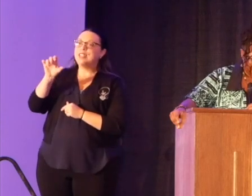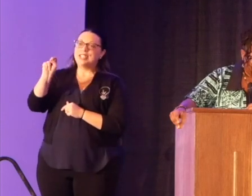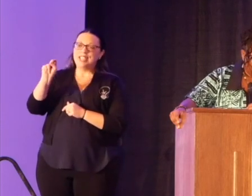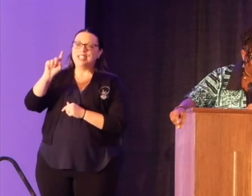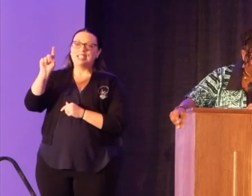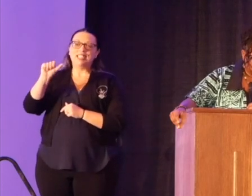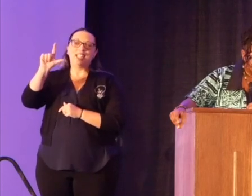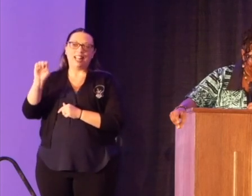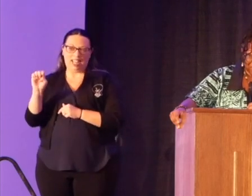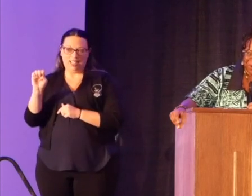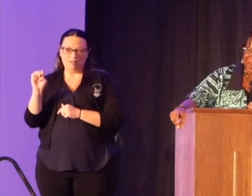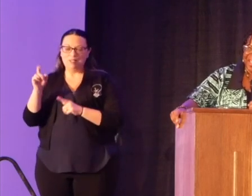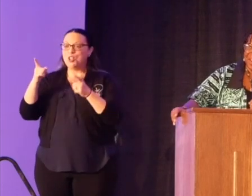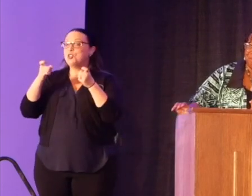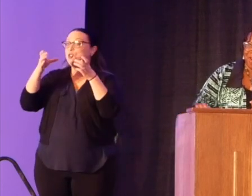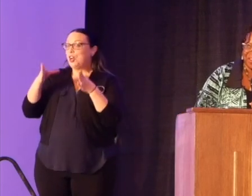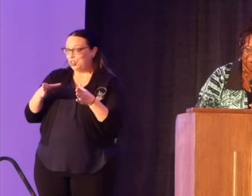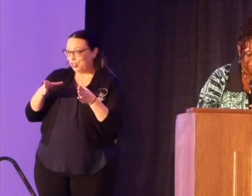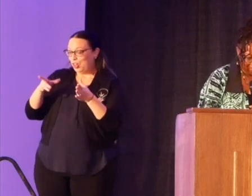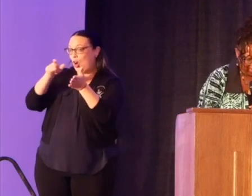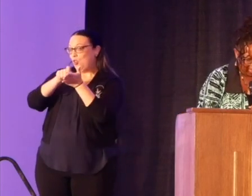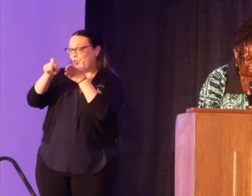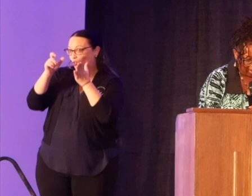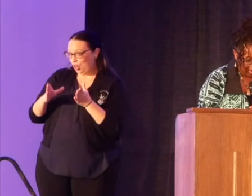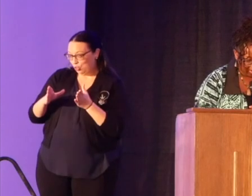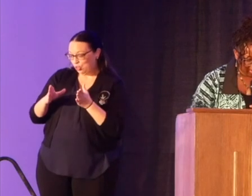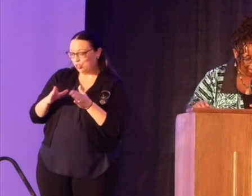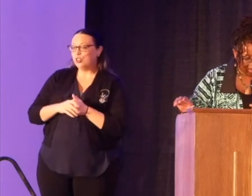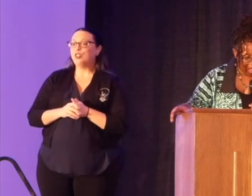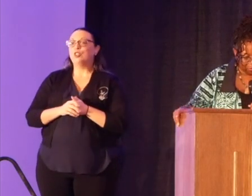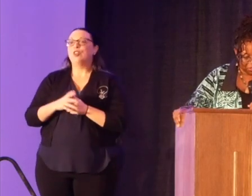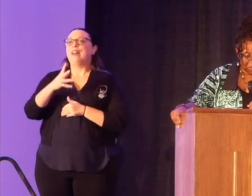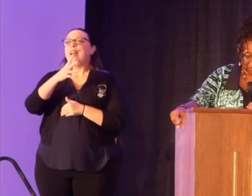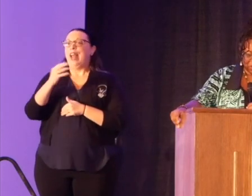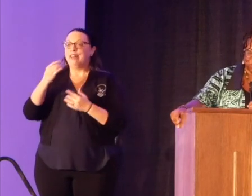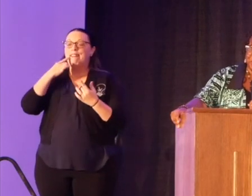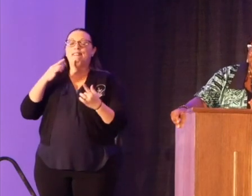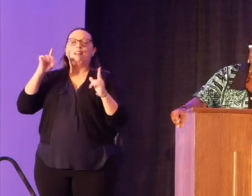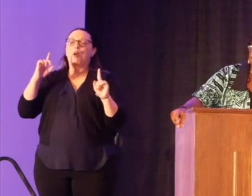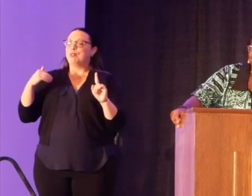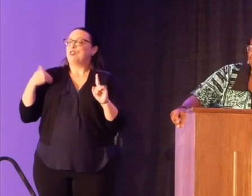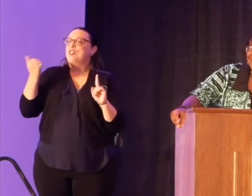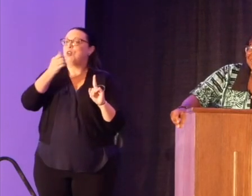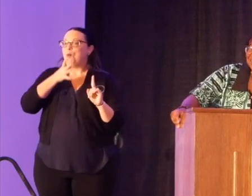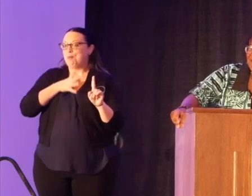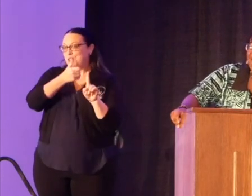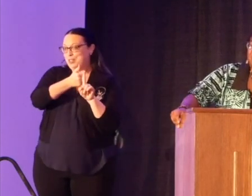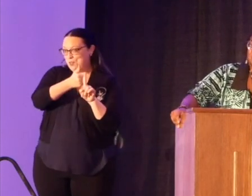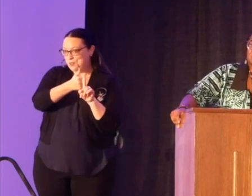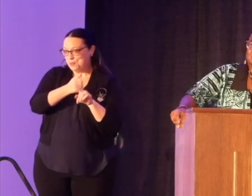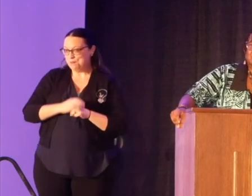a director and a writer, an accomplished young woman in her own right.